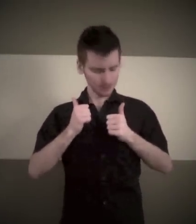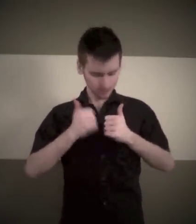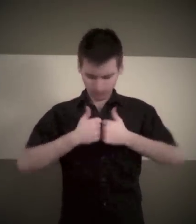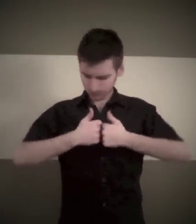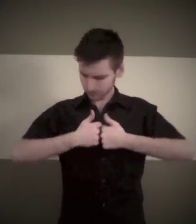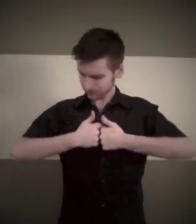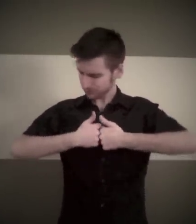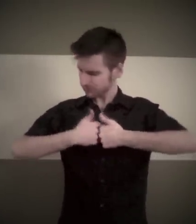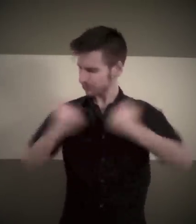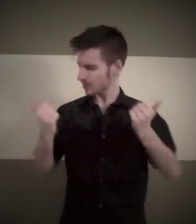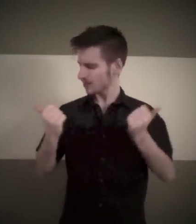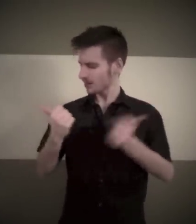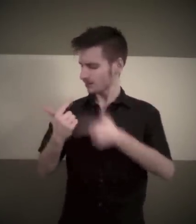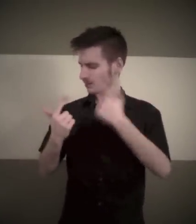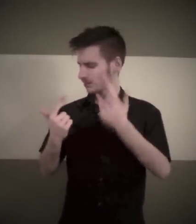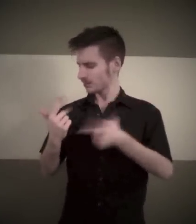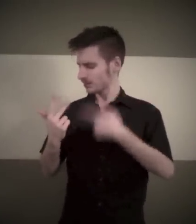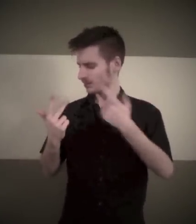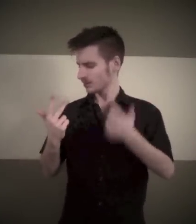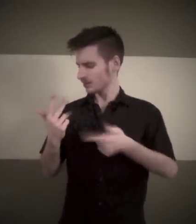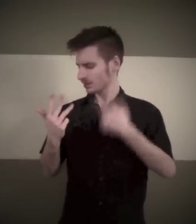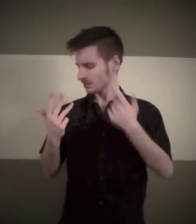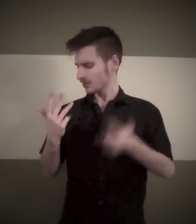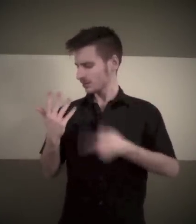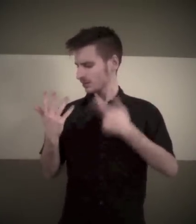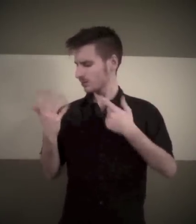I, I did it all